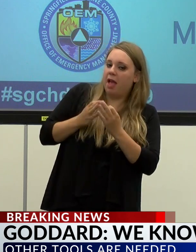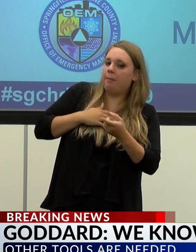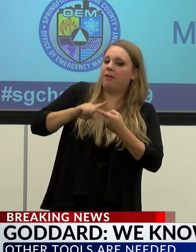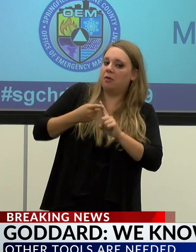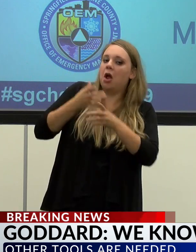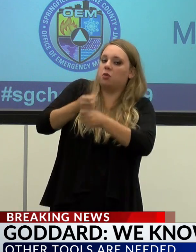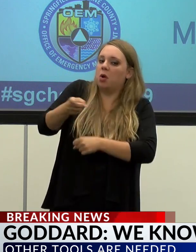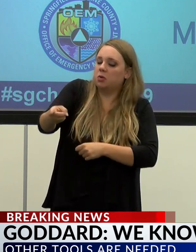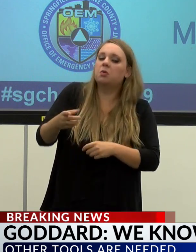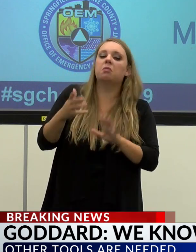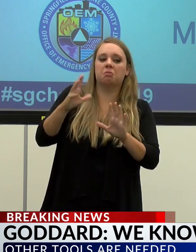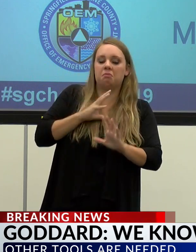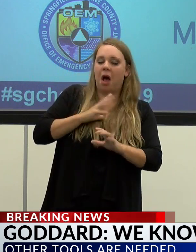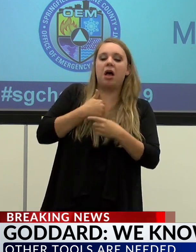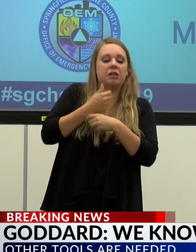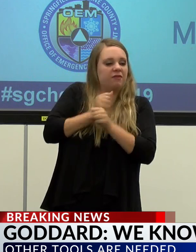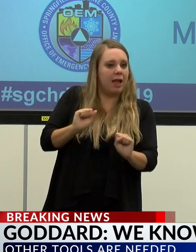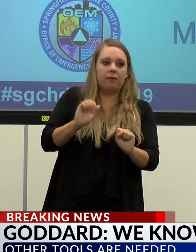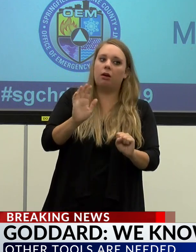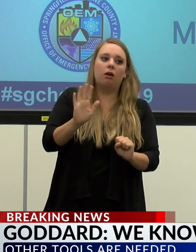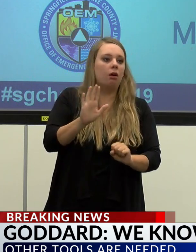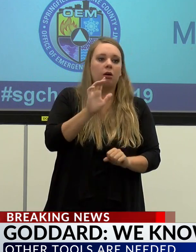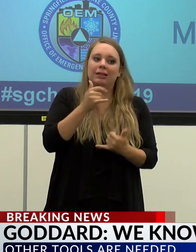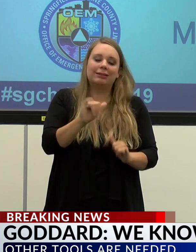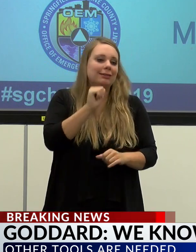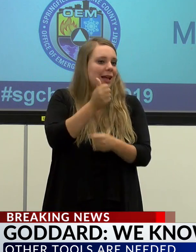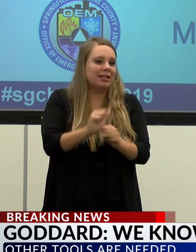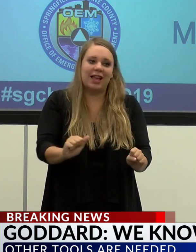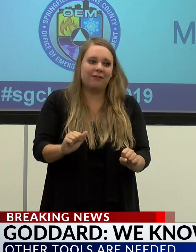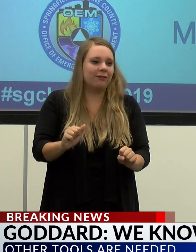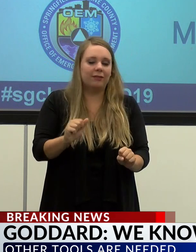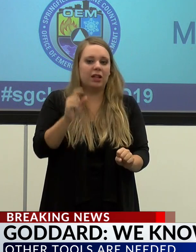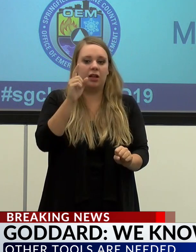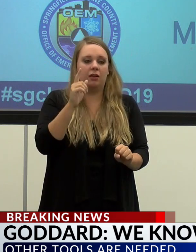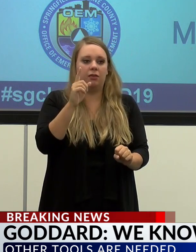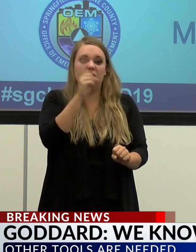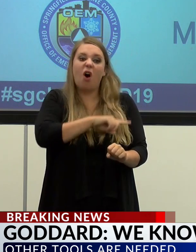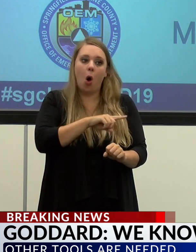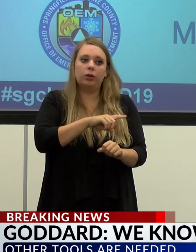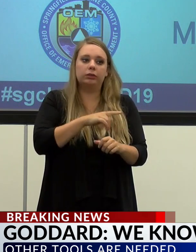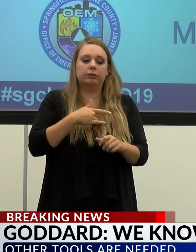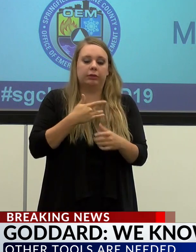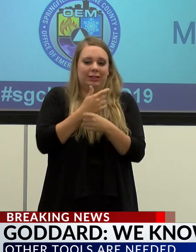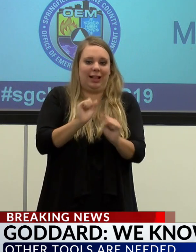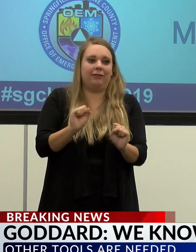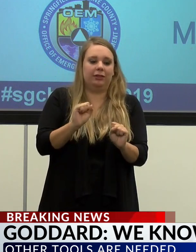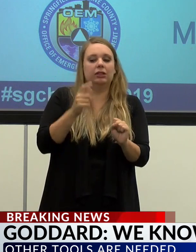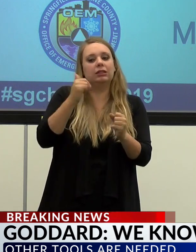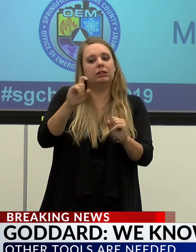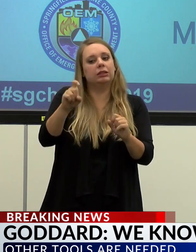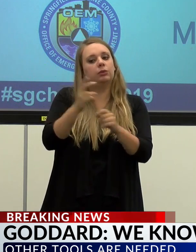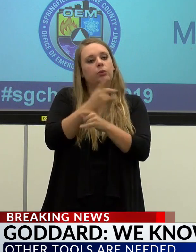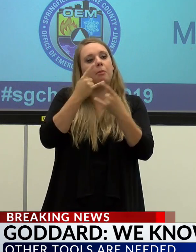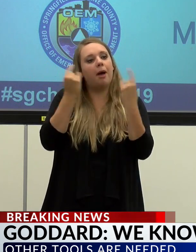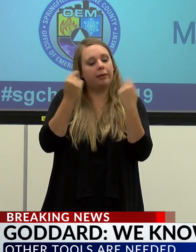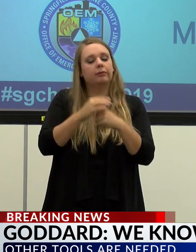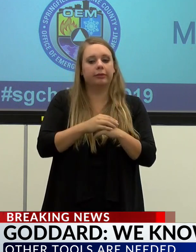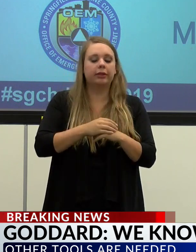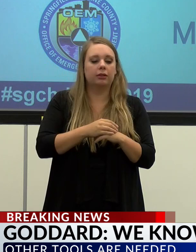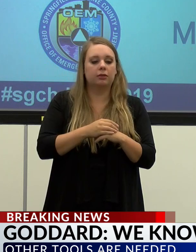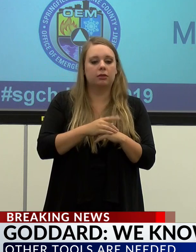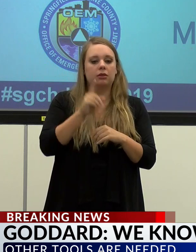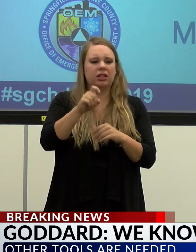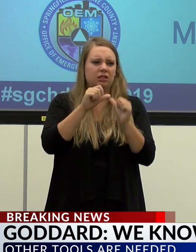reside under the same roof that we do. We can't have a false sense of security in those settings. And we have to